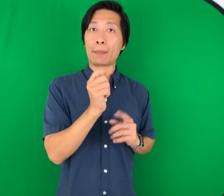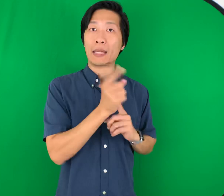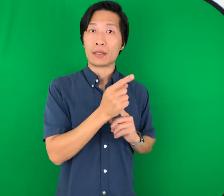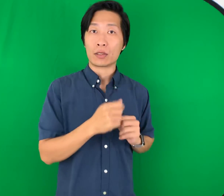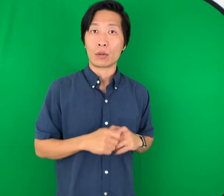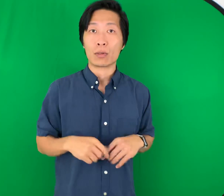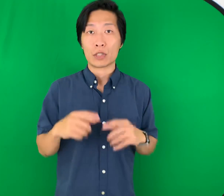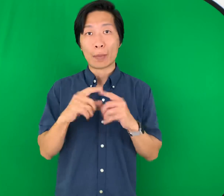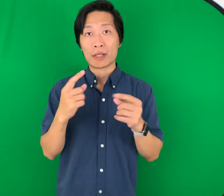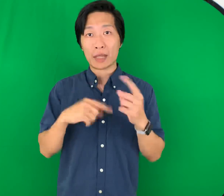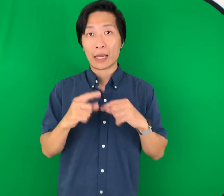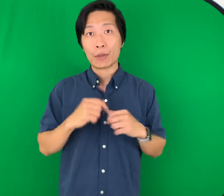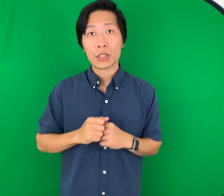minutes. So in Japanese sign language.